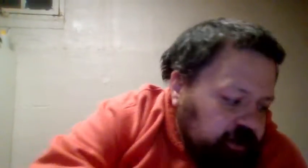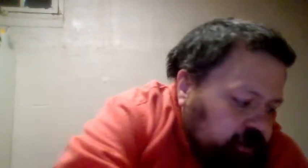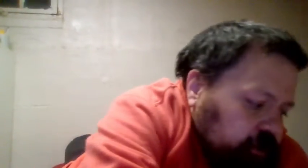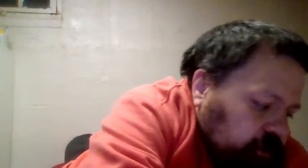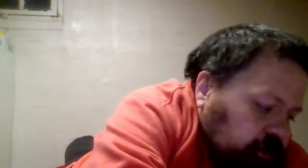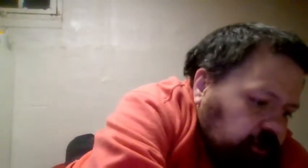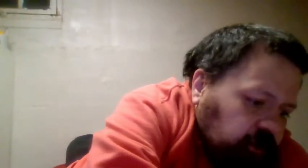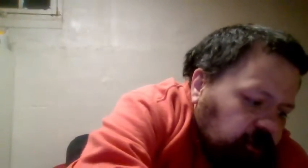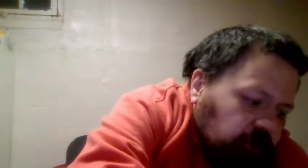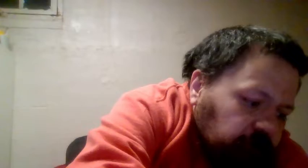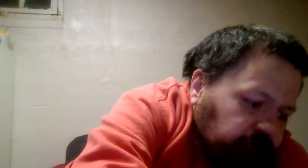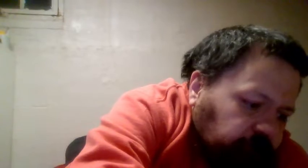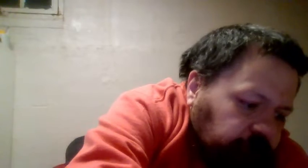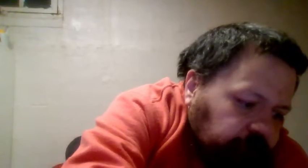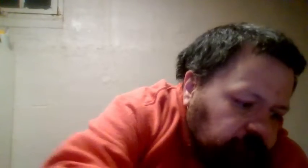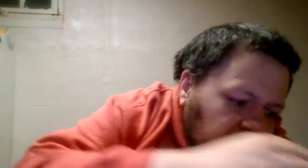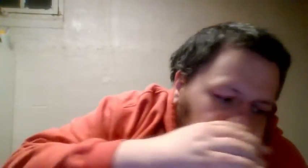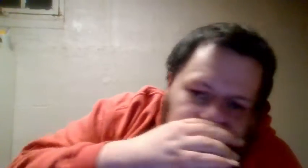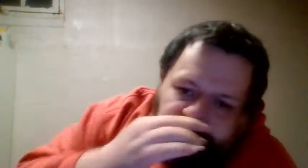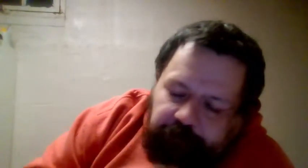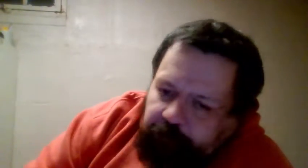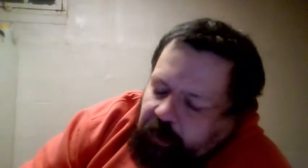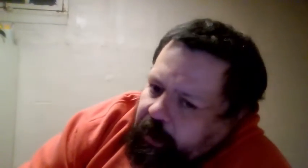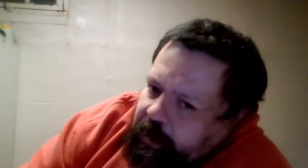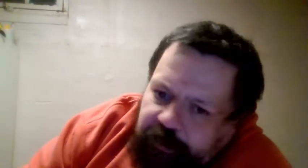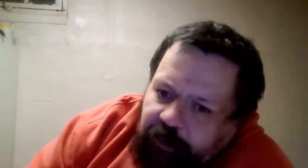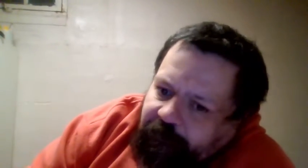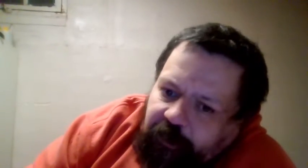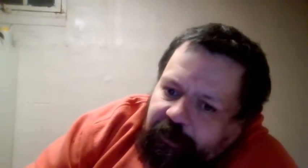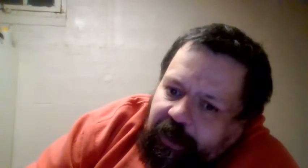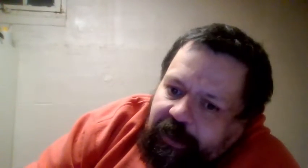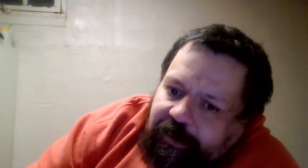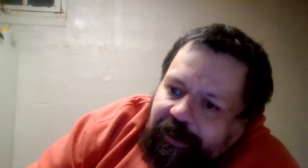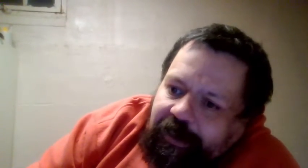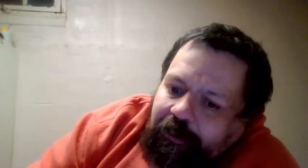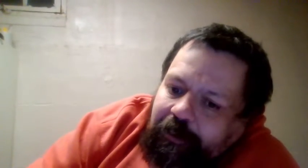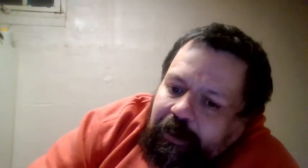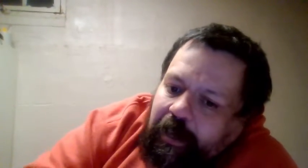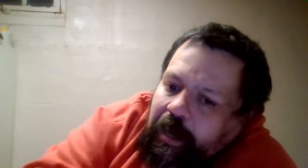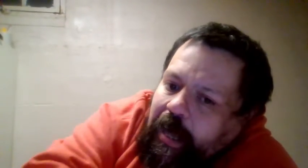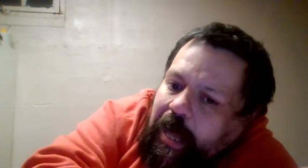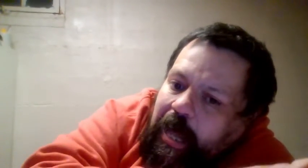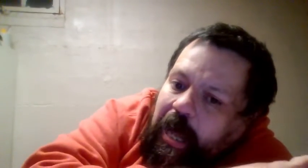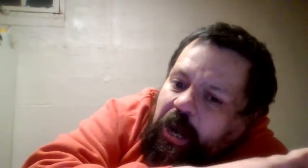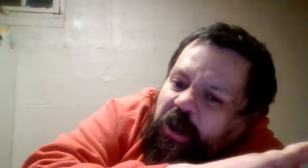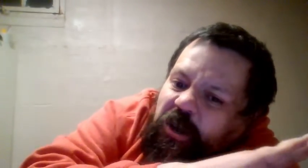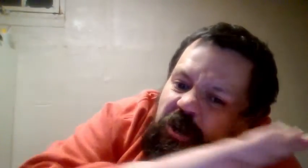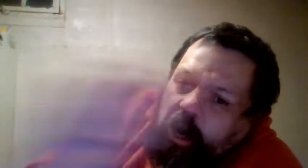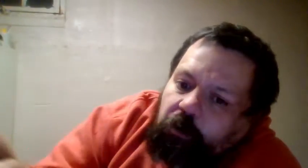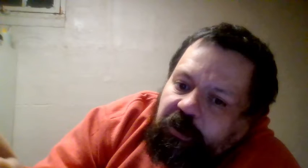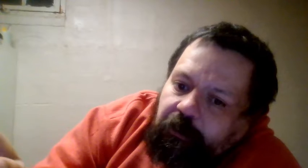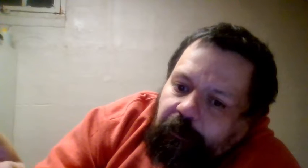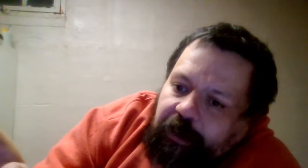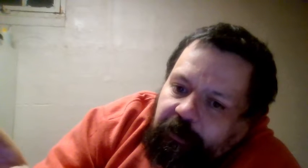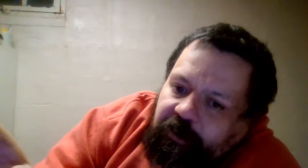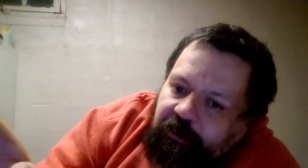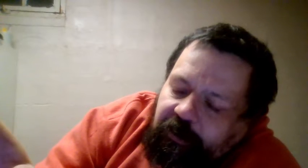because as far as I can tell, no Survivor Series